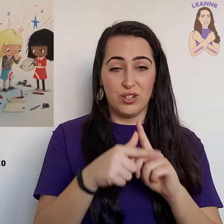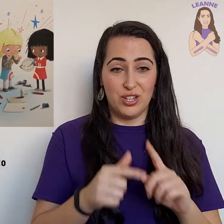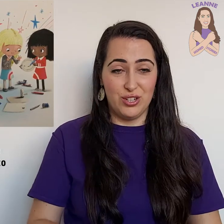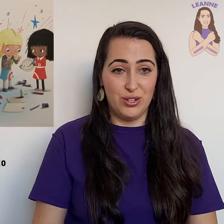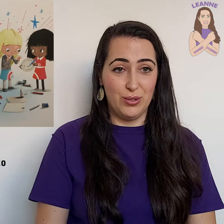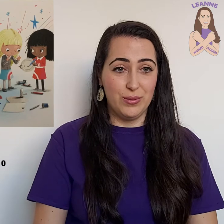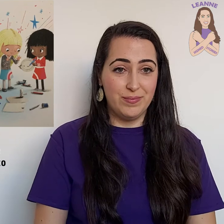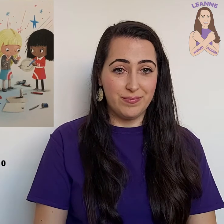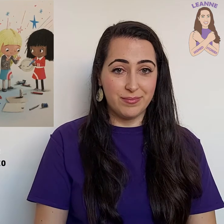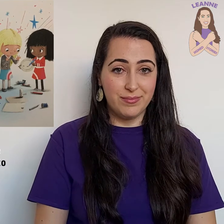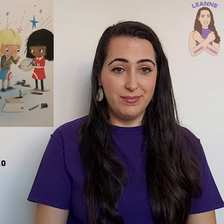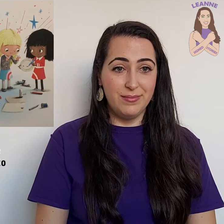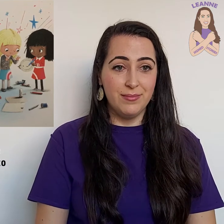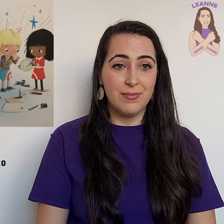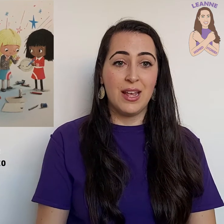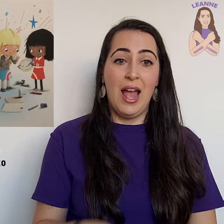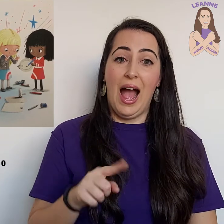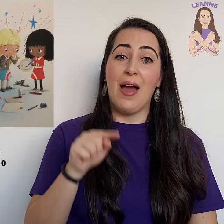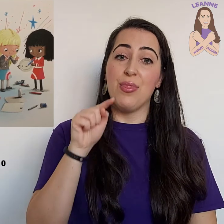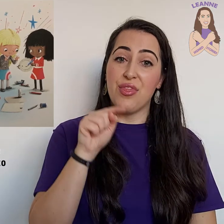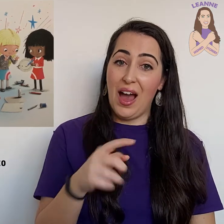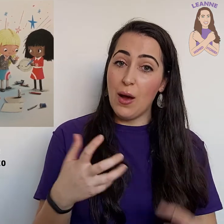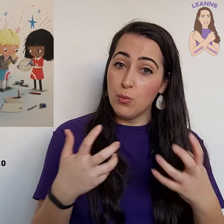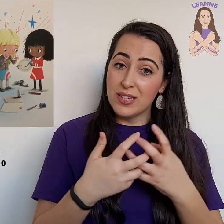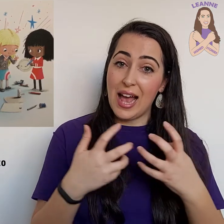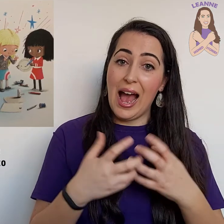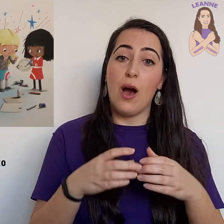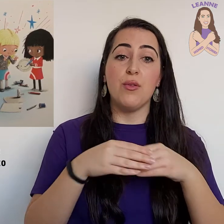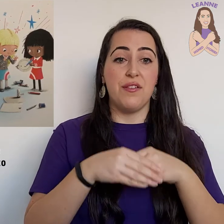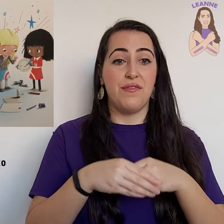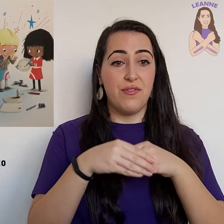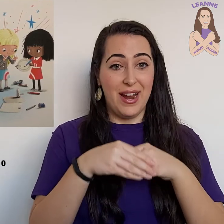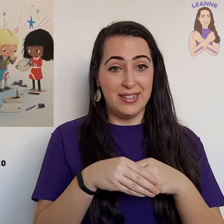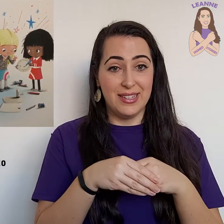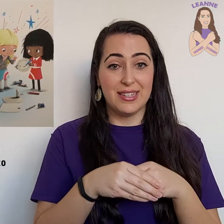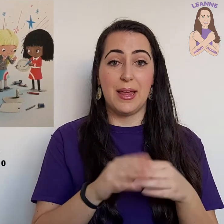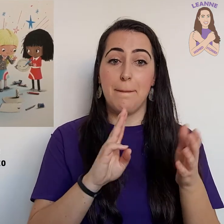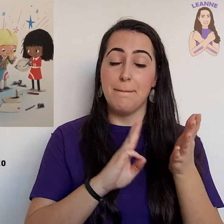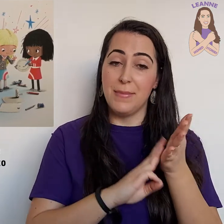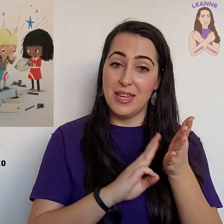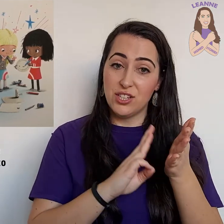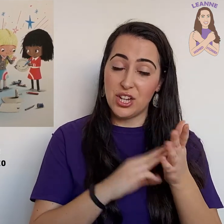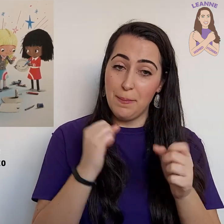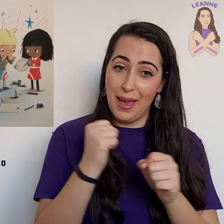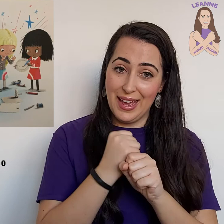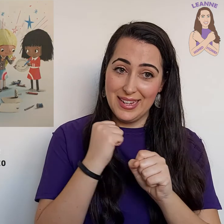to do. And that was how the friends that Misha made,